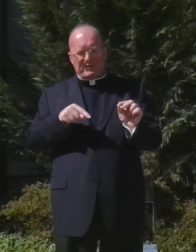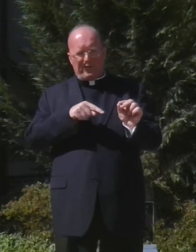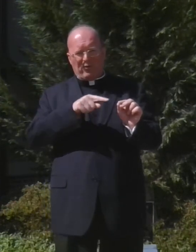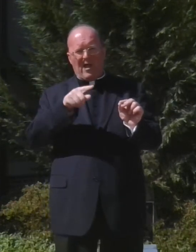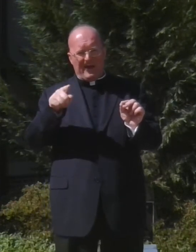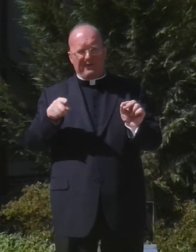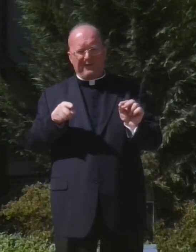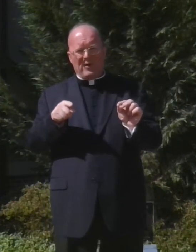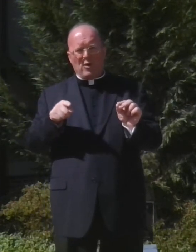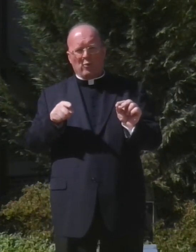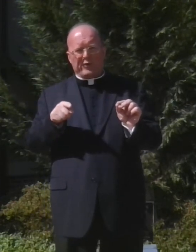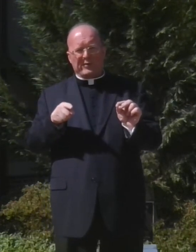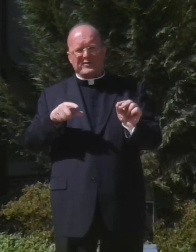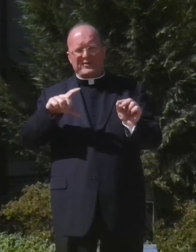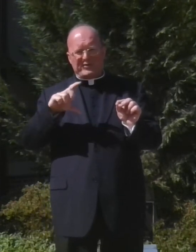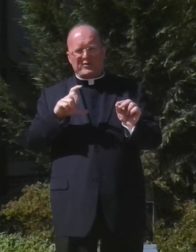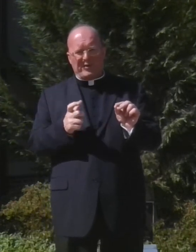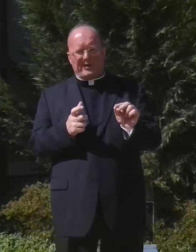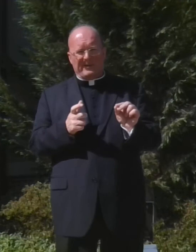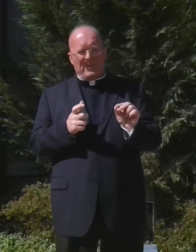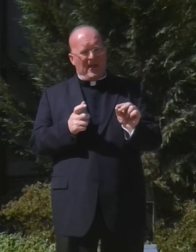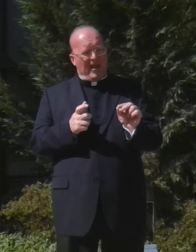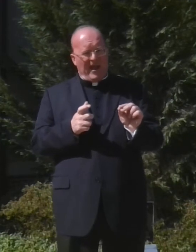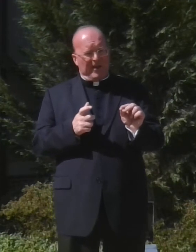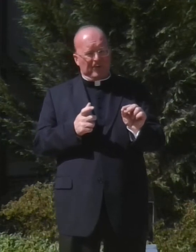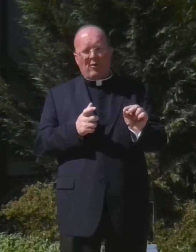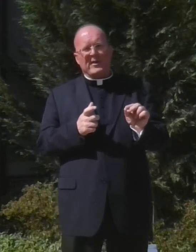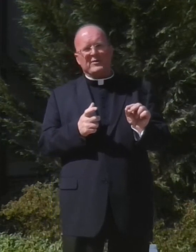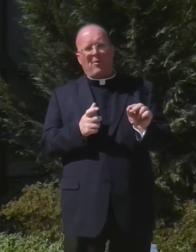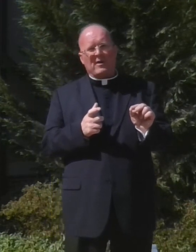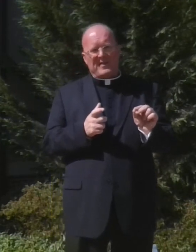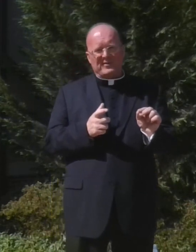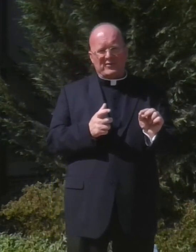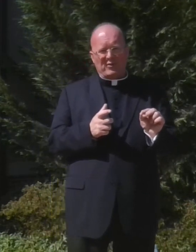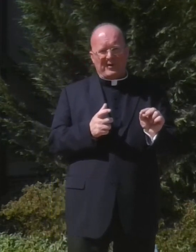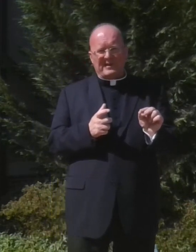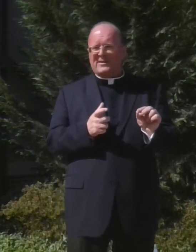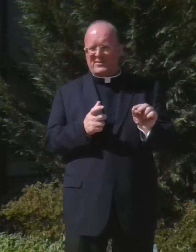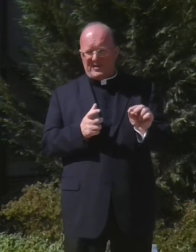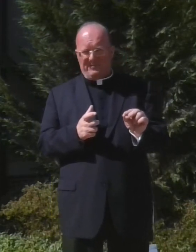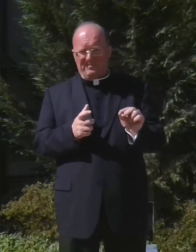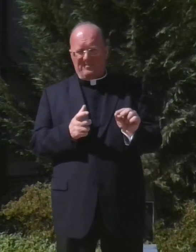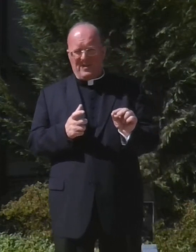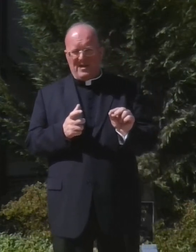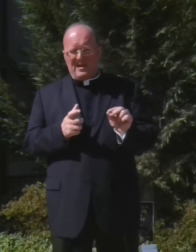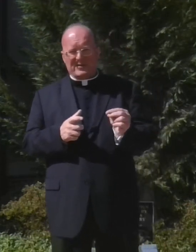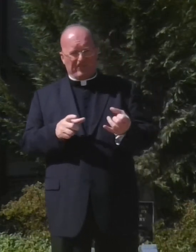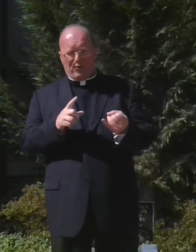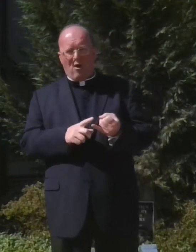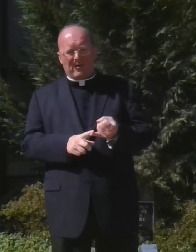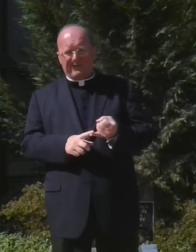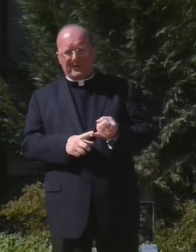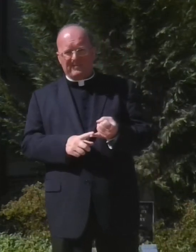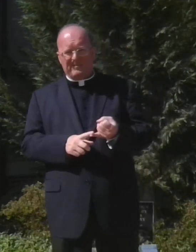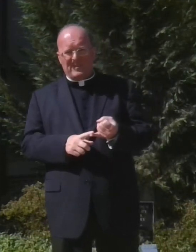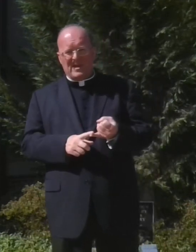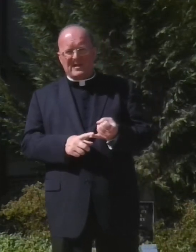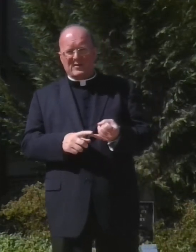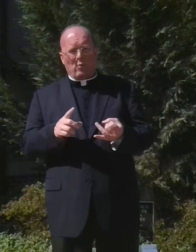of your life where there is disunity. And the greatest part of that disunity is sin. Is it pornography? Is it